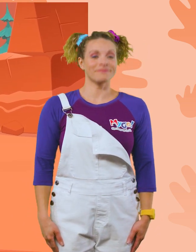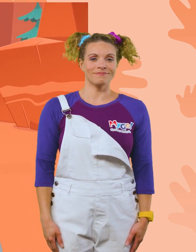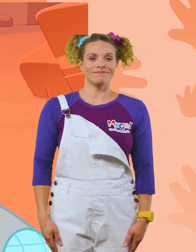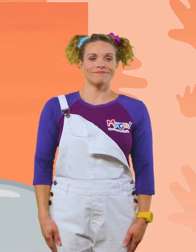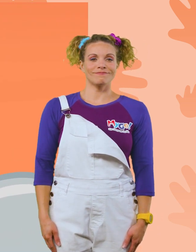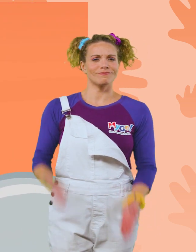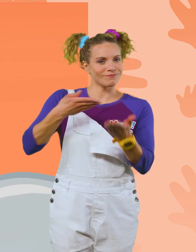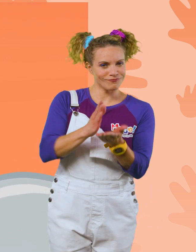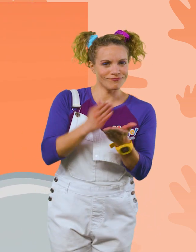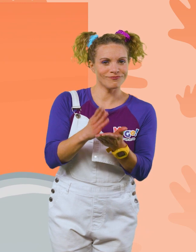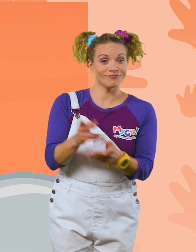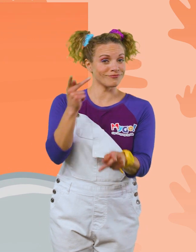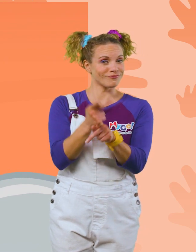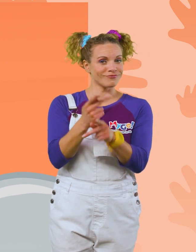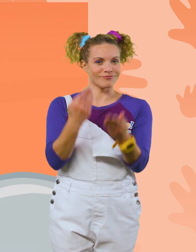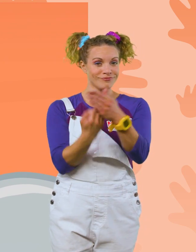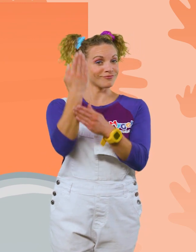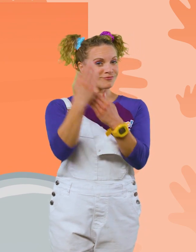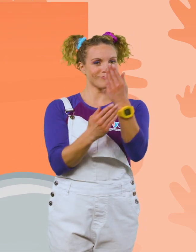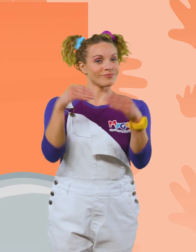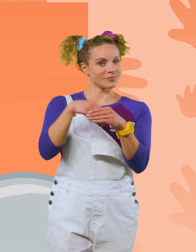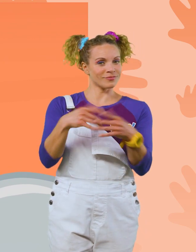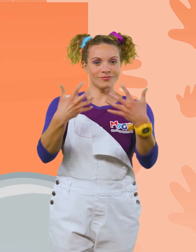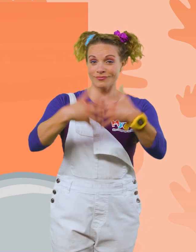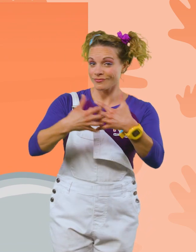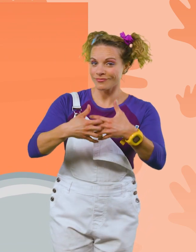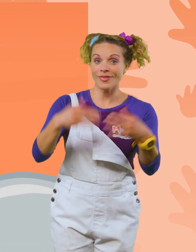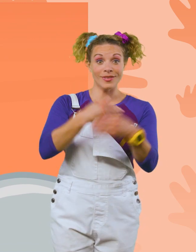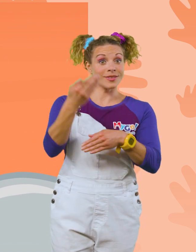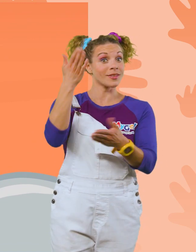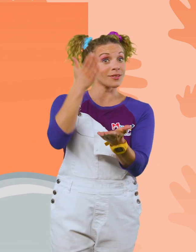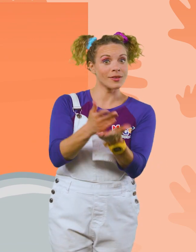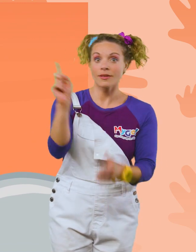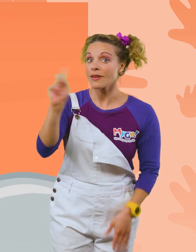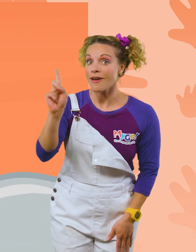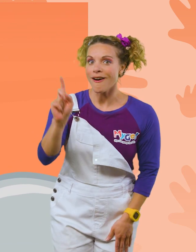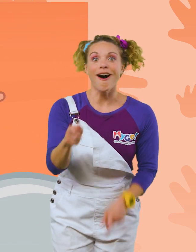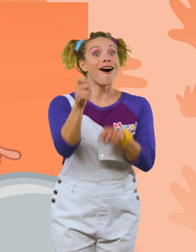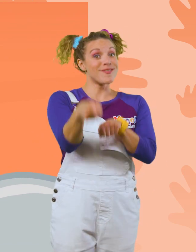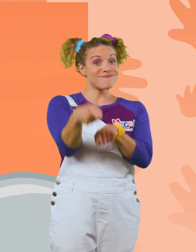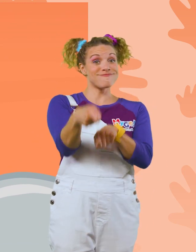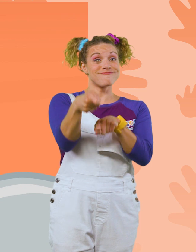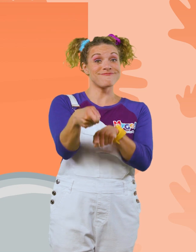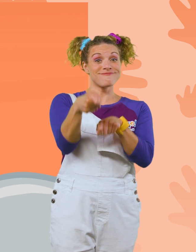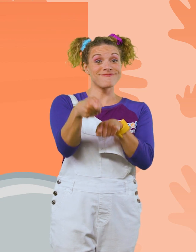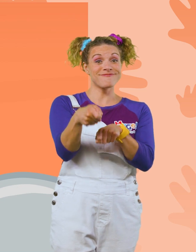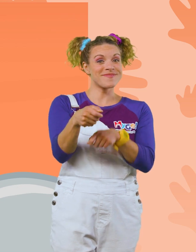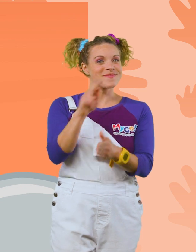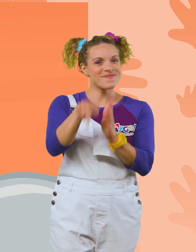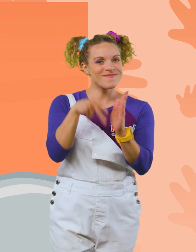All right. Keep your hands inside the vehicle. Next stop will be the medieval times. Yeah.